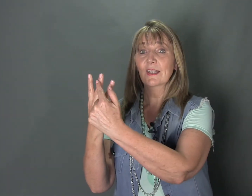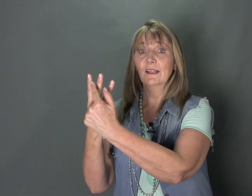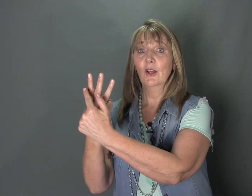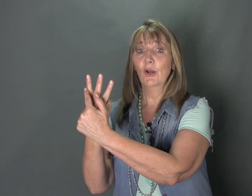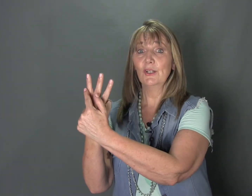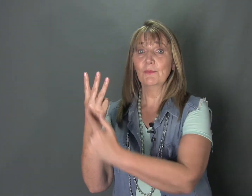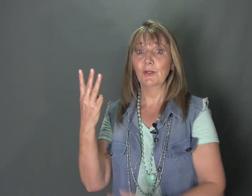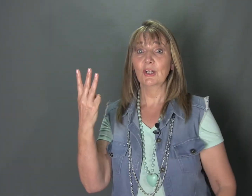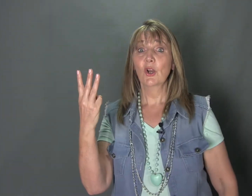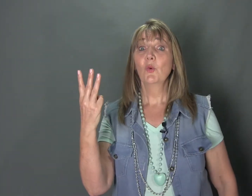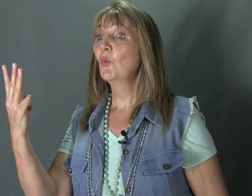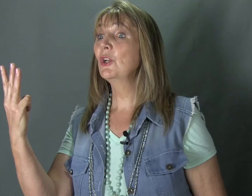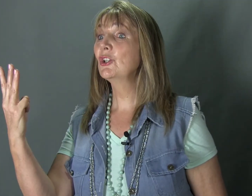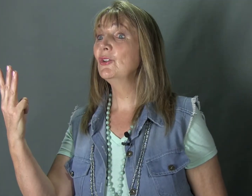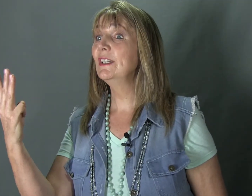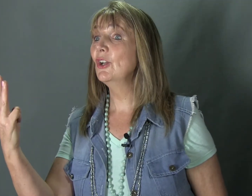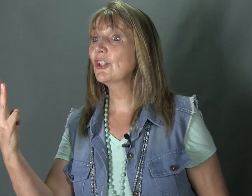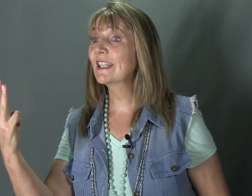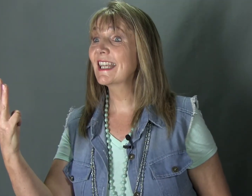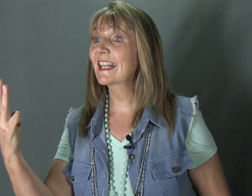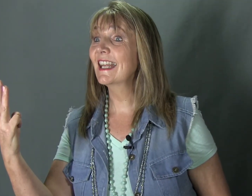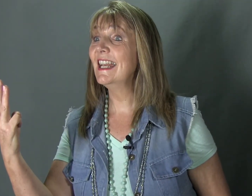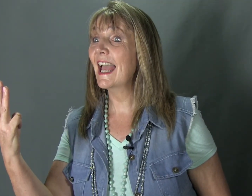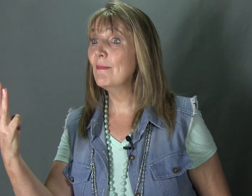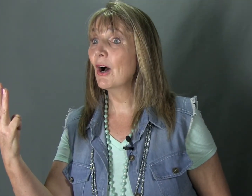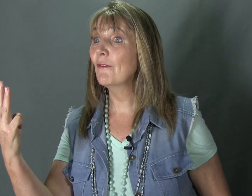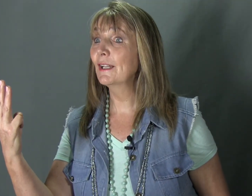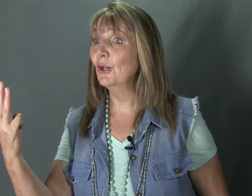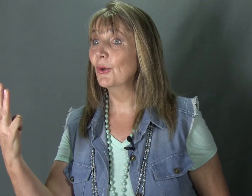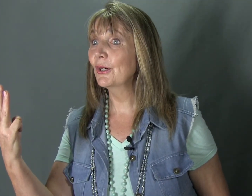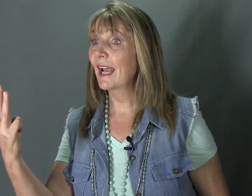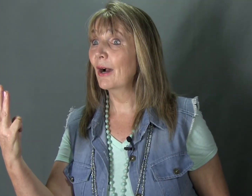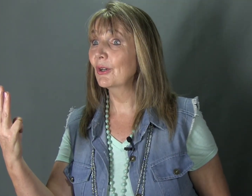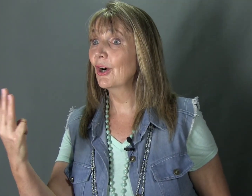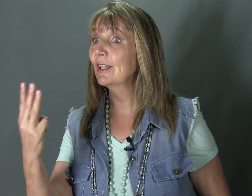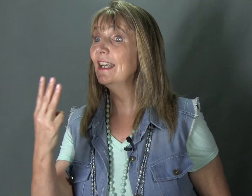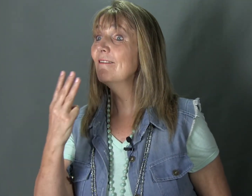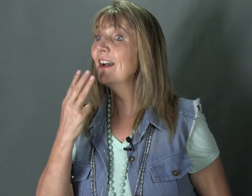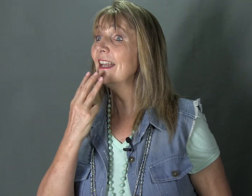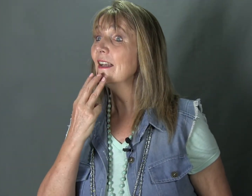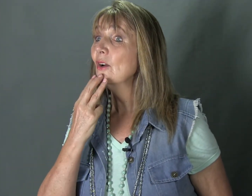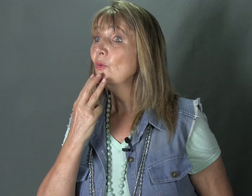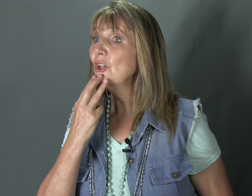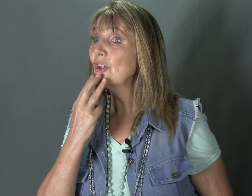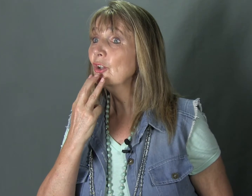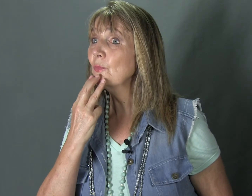Son, Holy Spirit. We should not take the name of the Lord our God in vain. We shall not